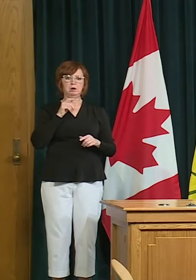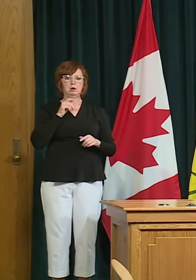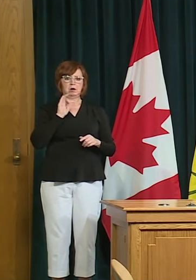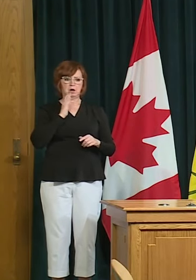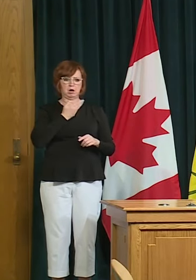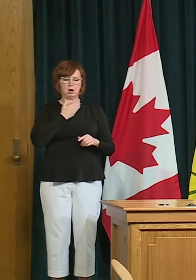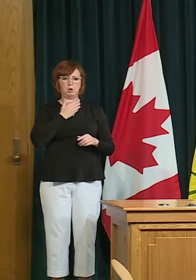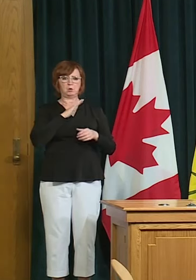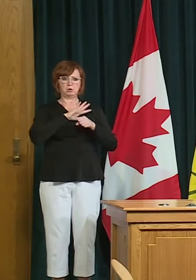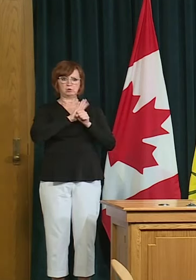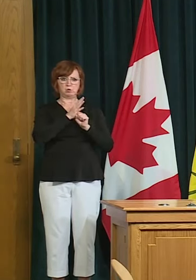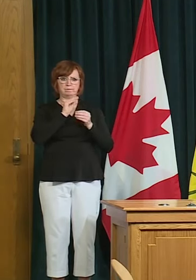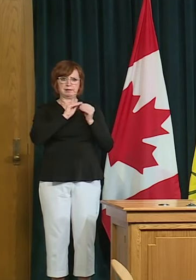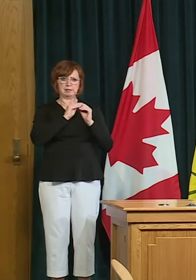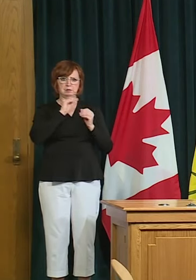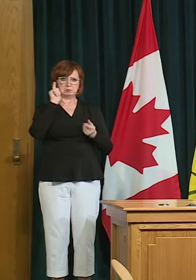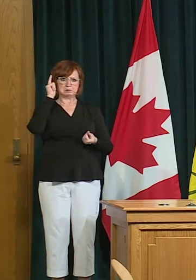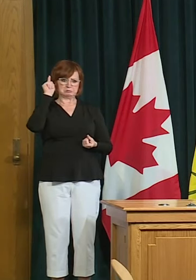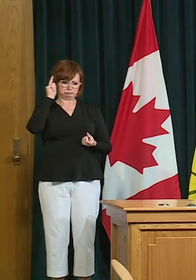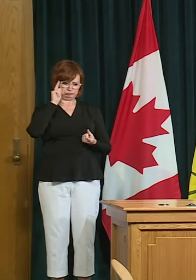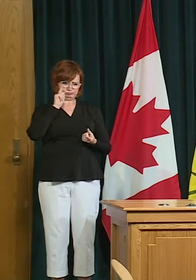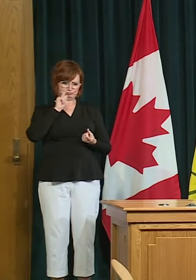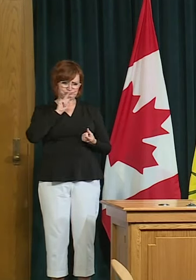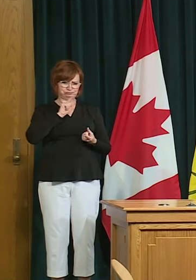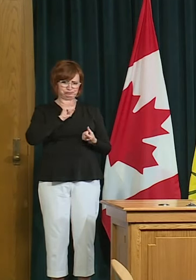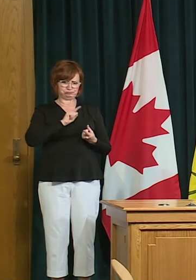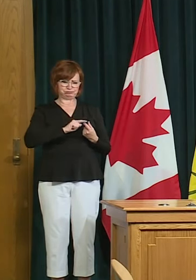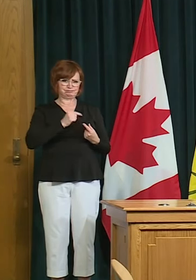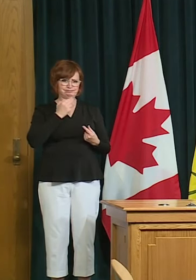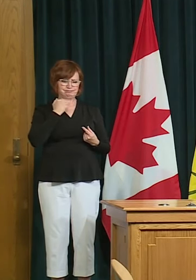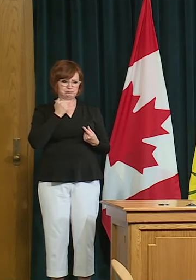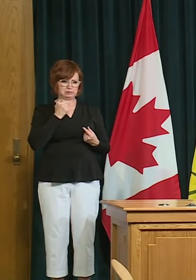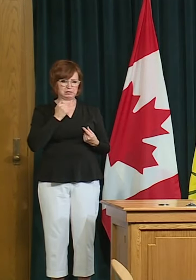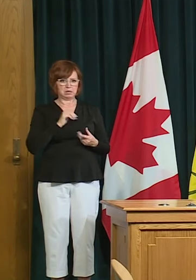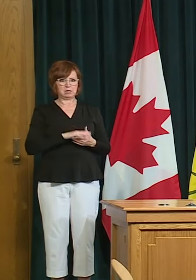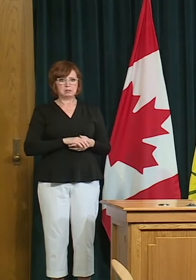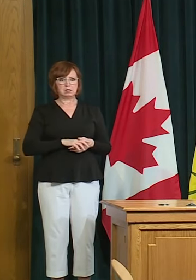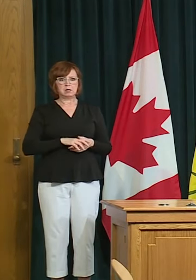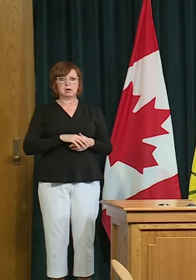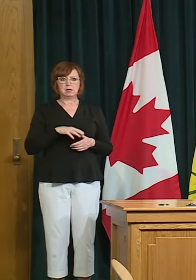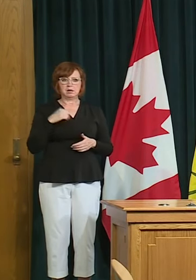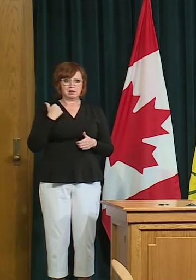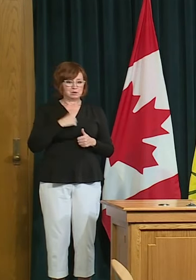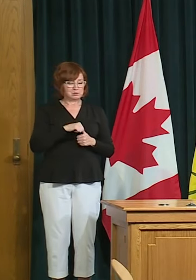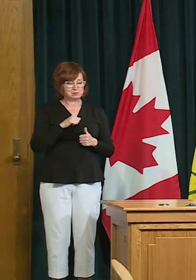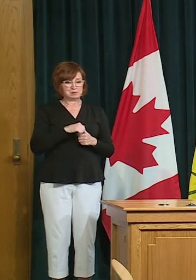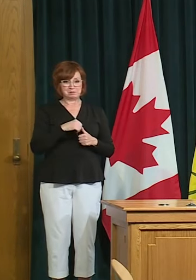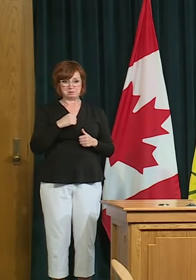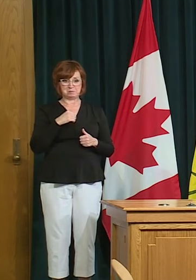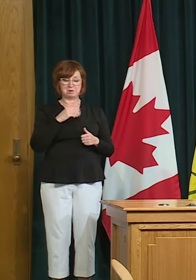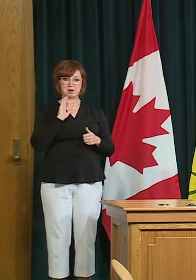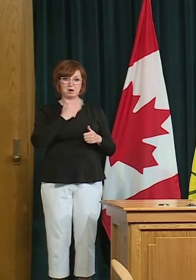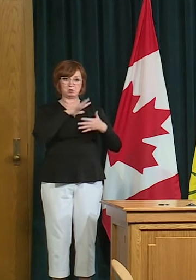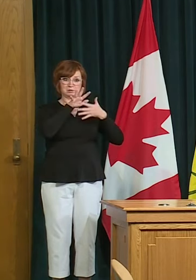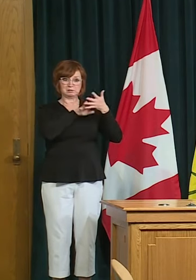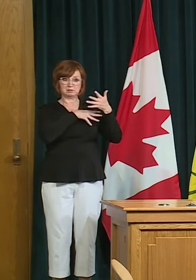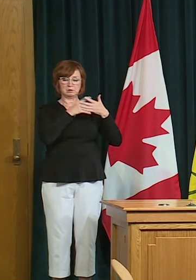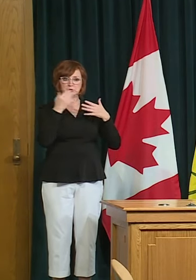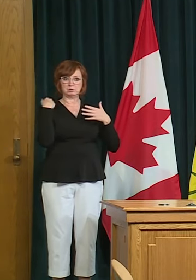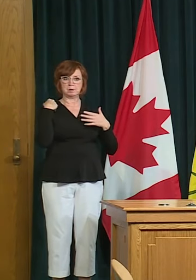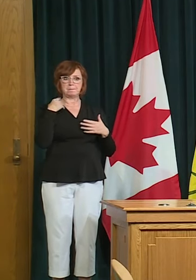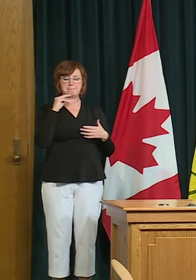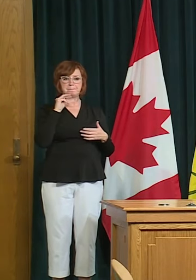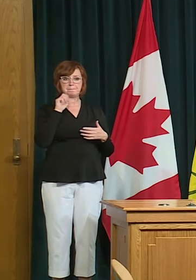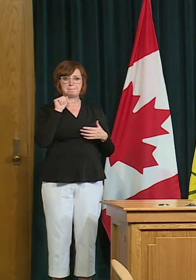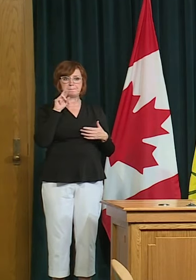remember that the reopen saskatchewan plan was designed in march april when we were just actually our case numbers are going